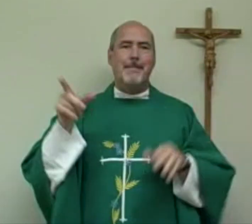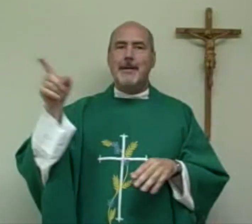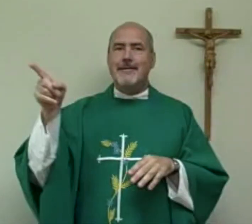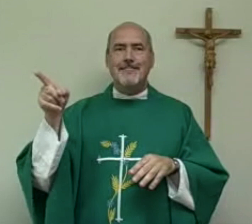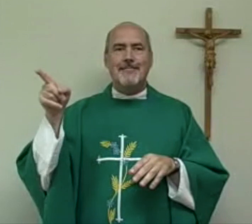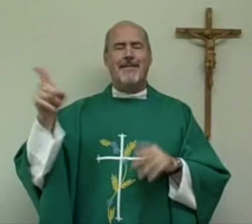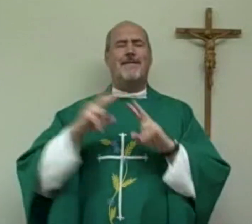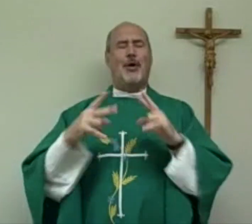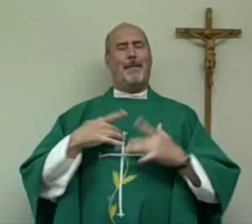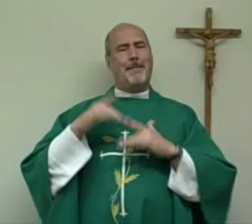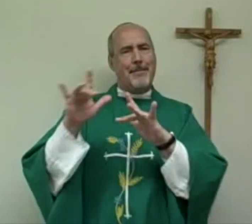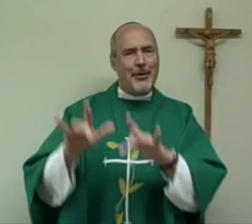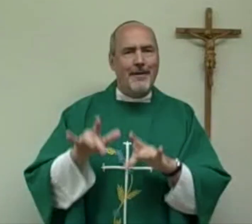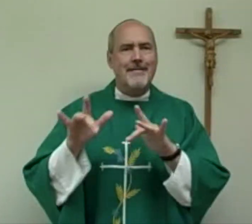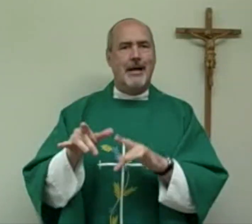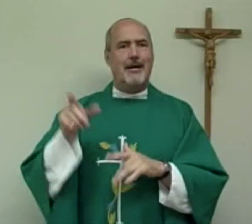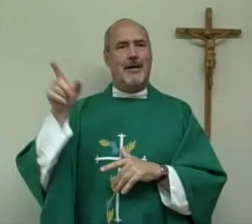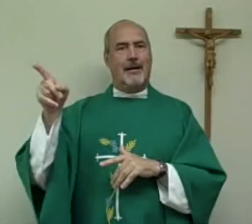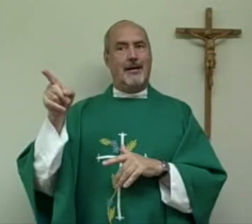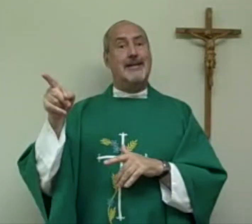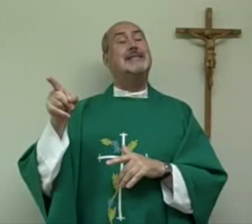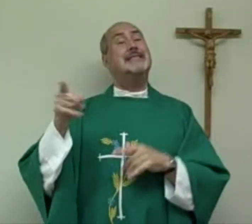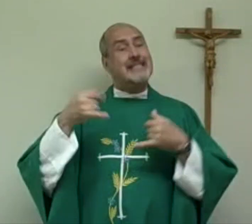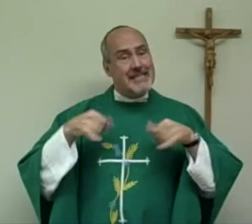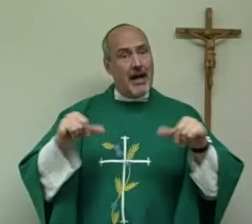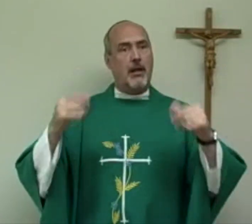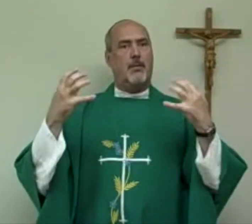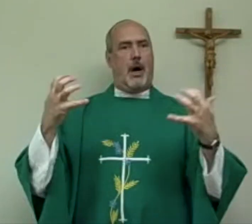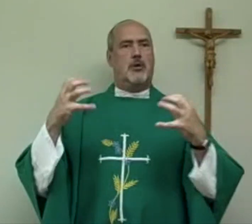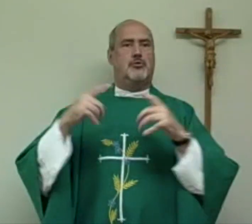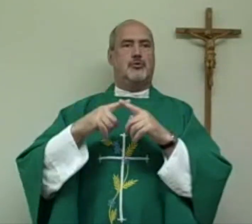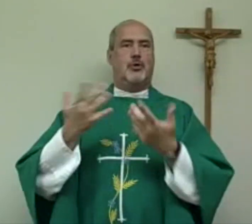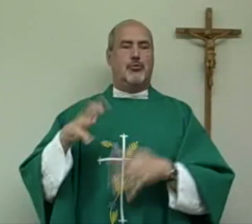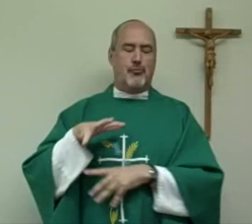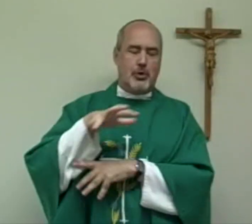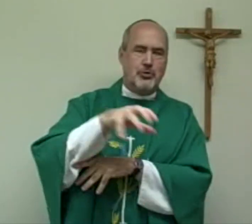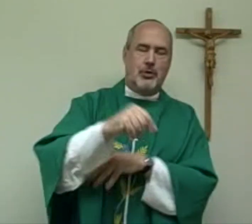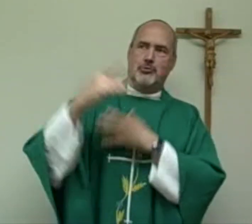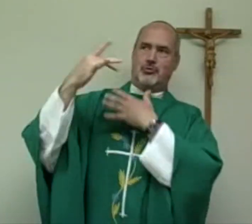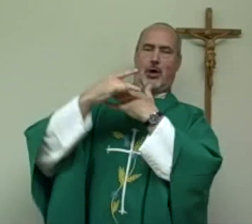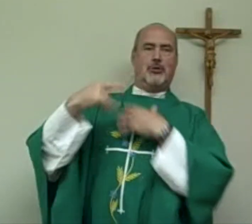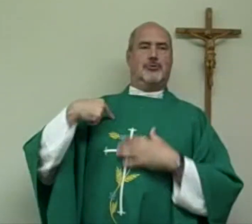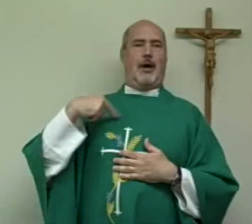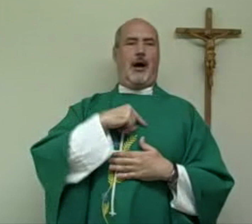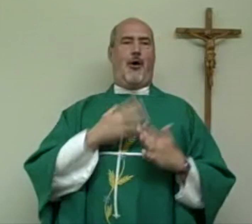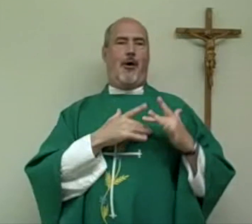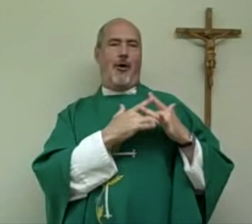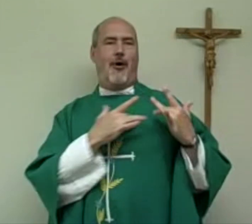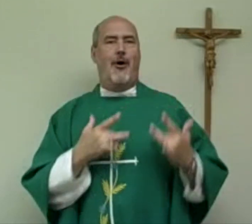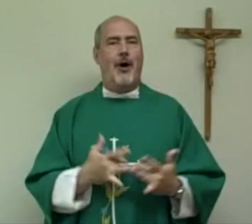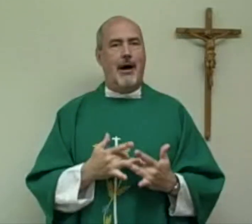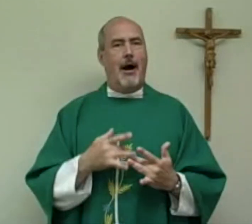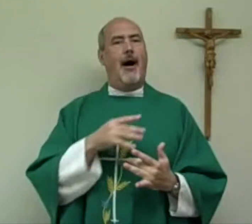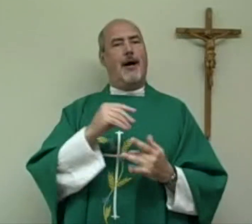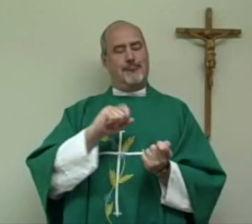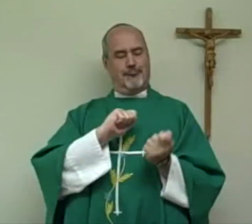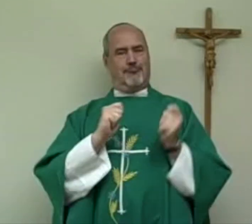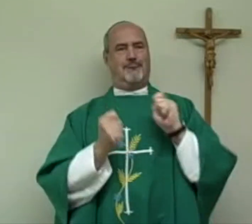And it doesn't matter because he doesn't give up on us. He is merciful, and he still wants to grab ahold of us and